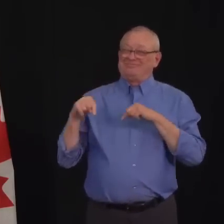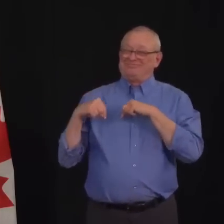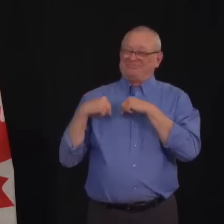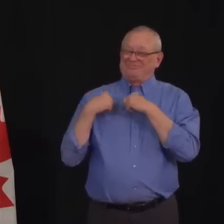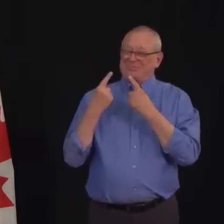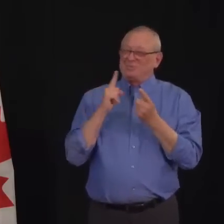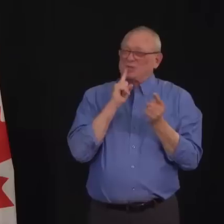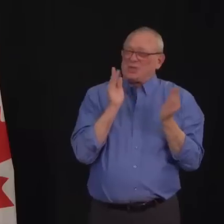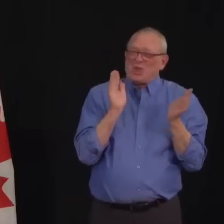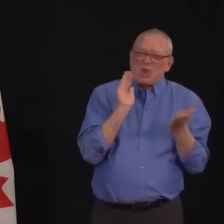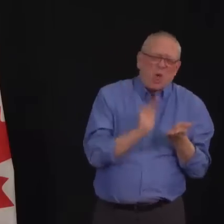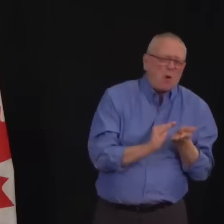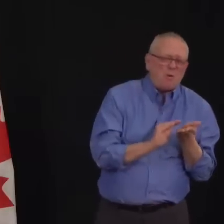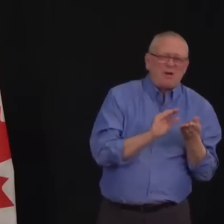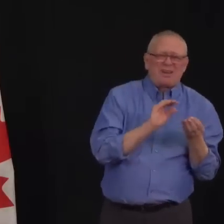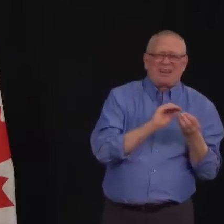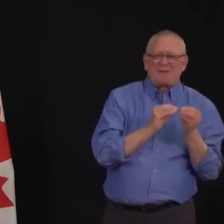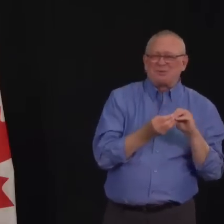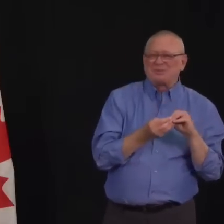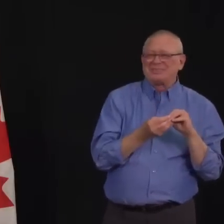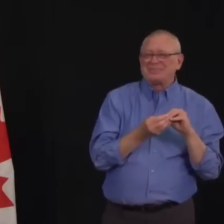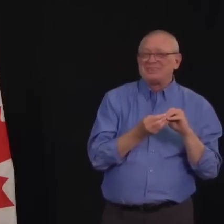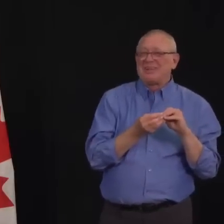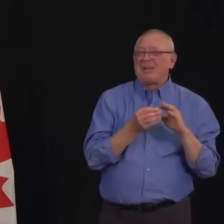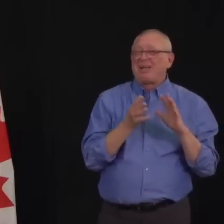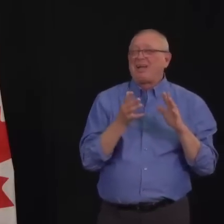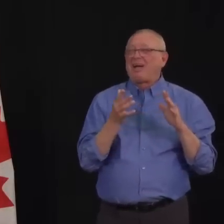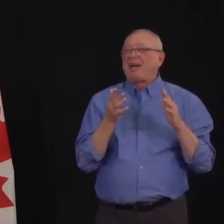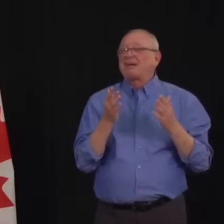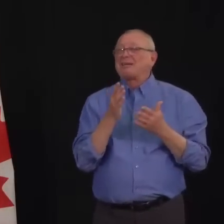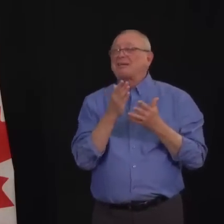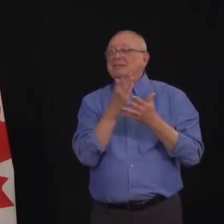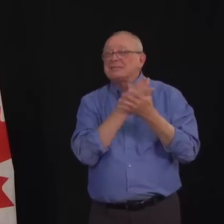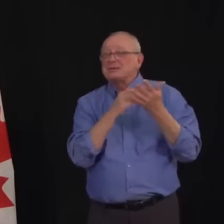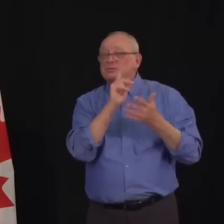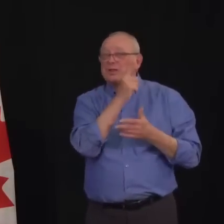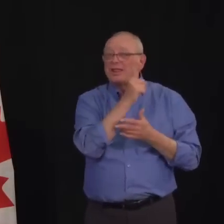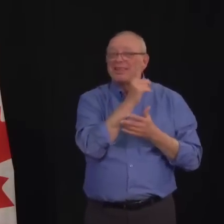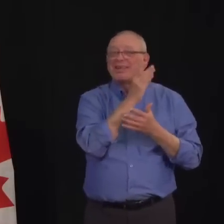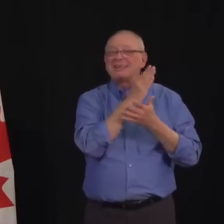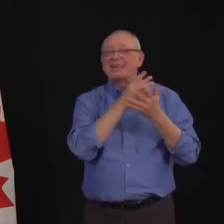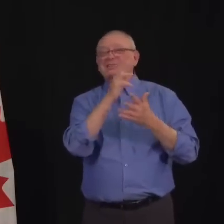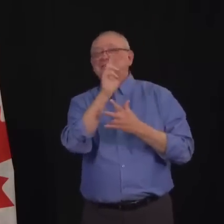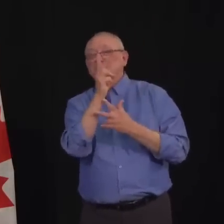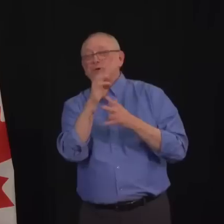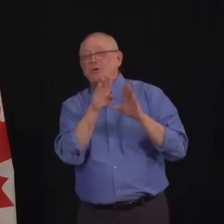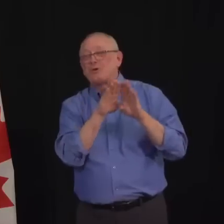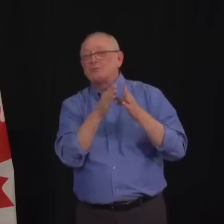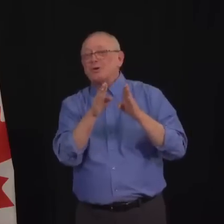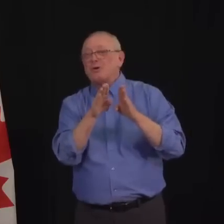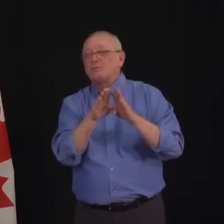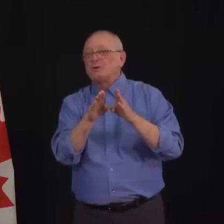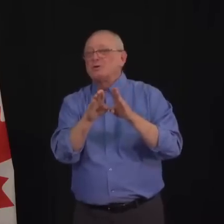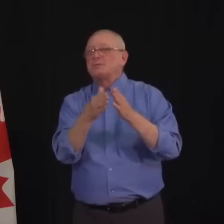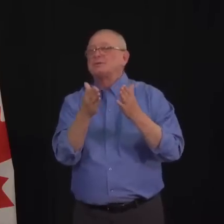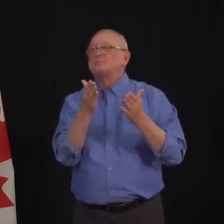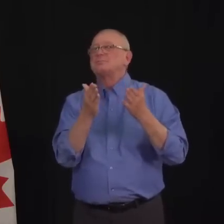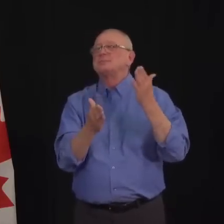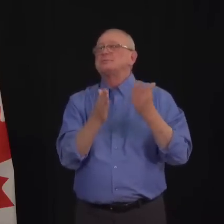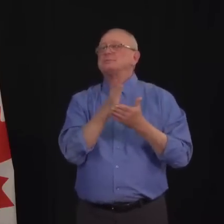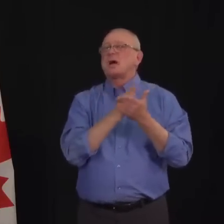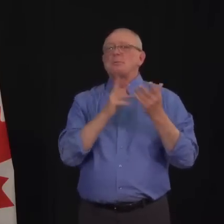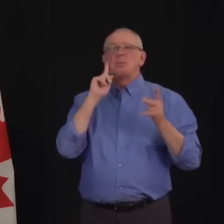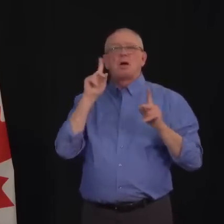reopenings, possibly as a reassurance that the public health measures are no longer required. And so I think in